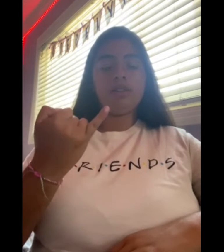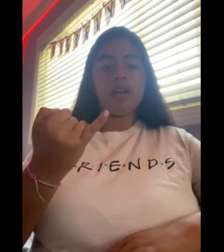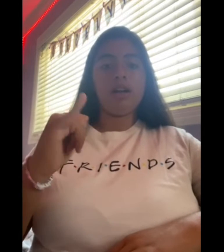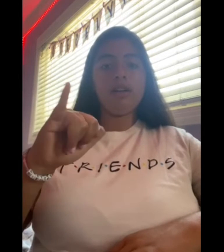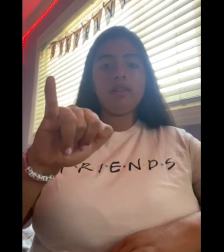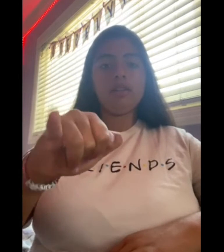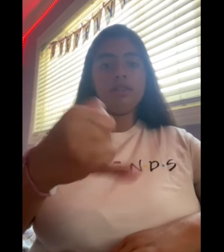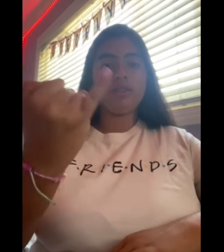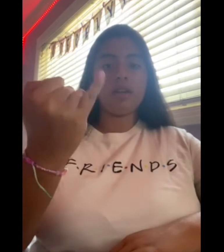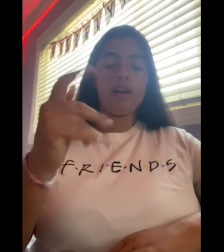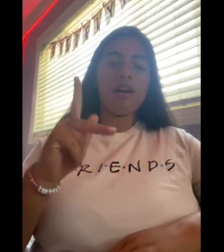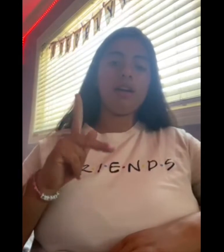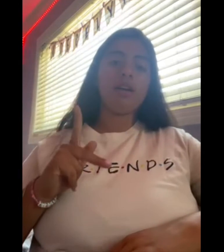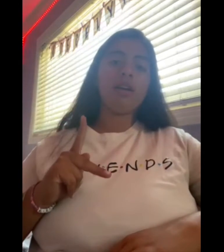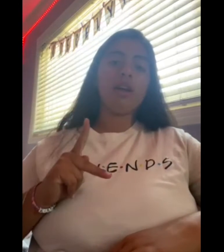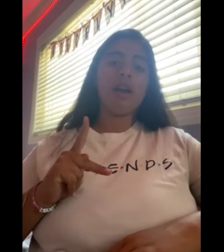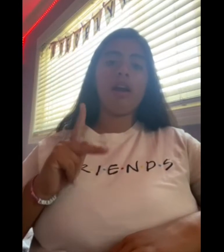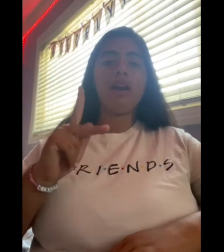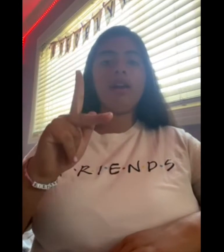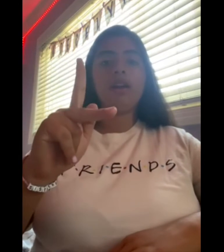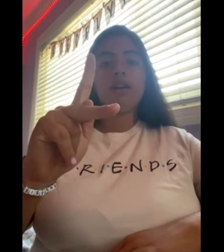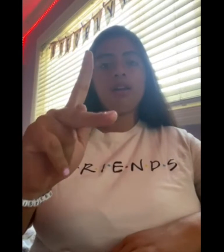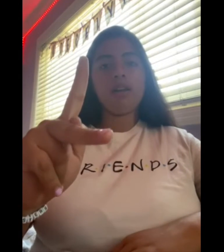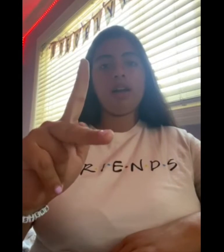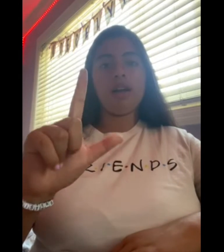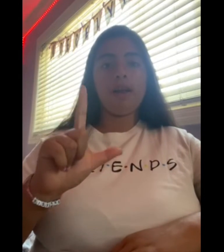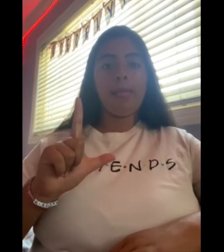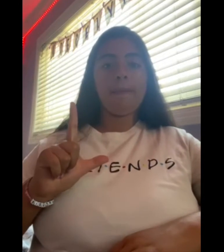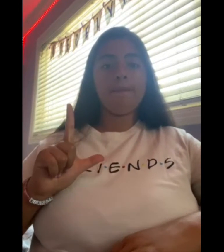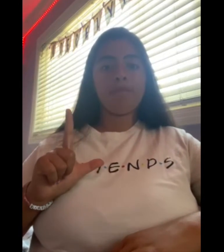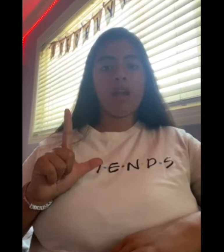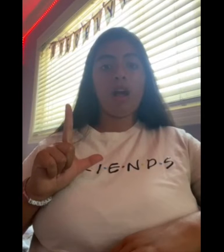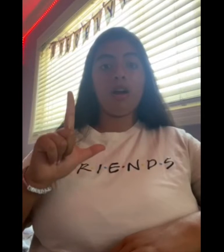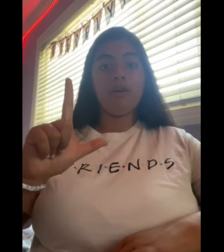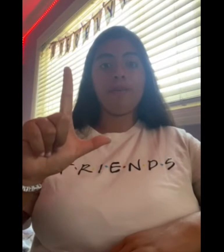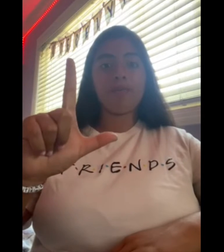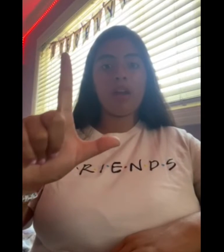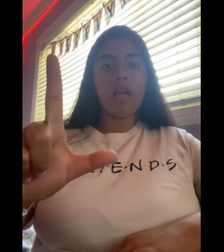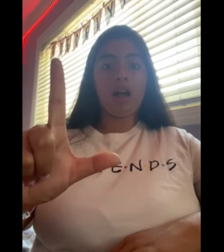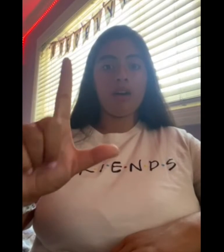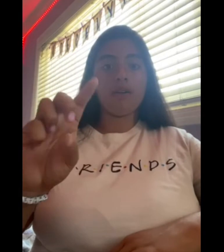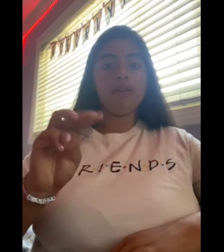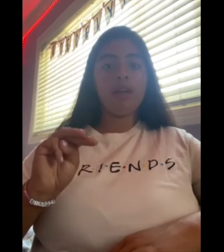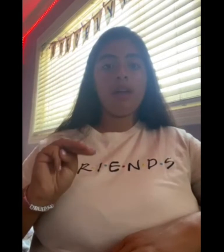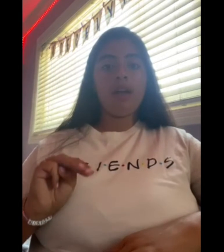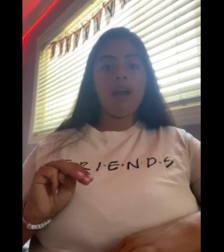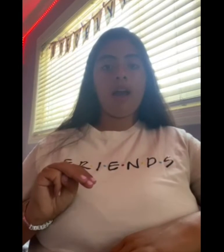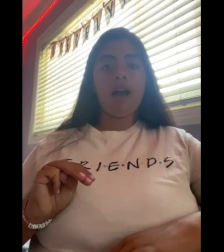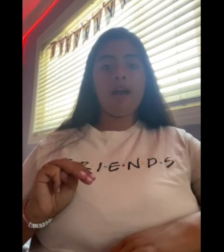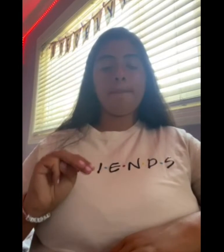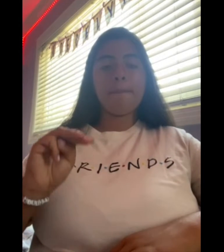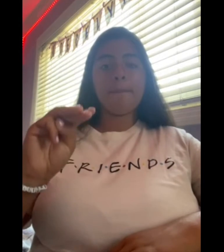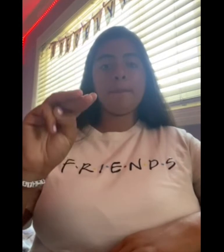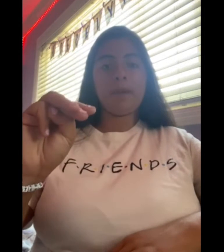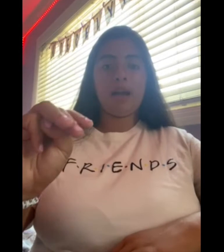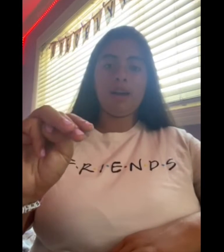J, J, K, K, L, L, M, M,